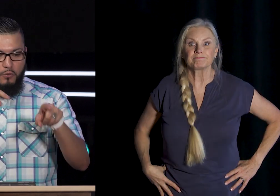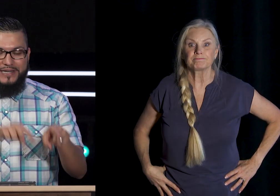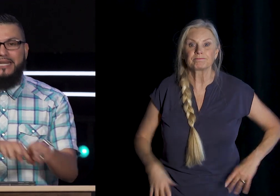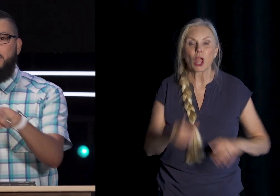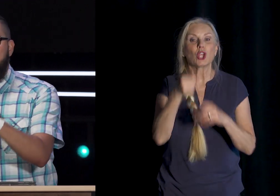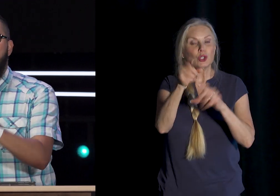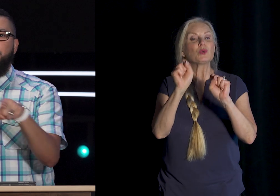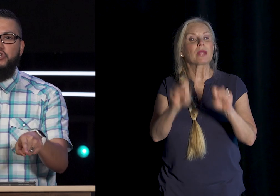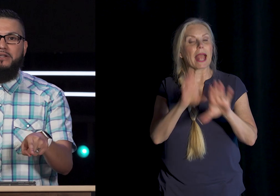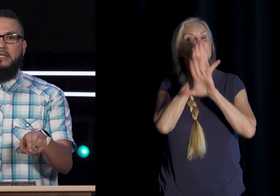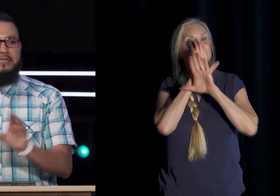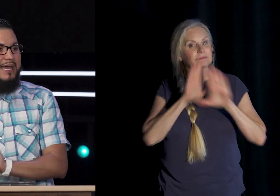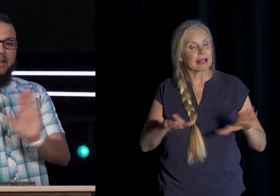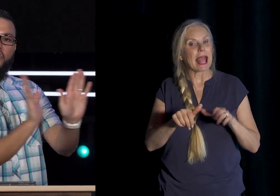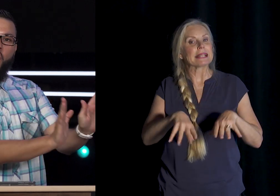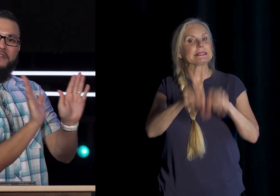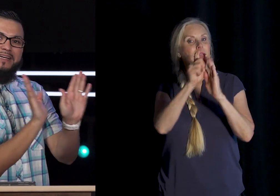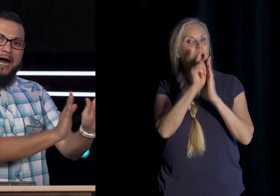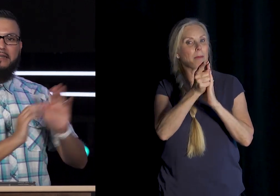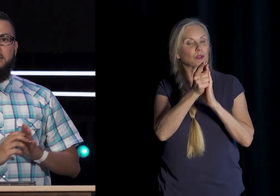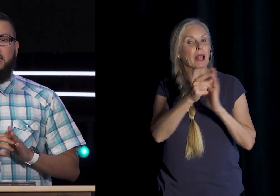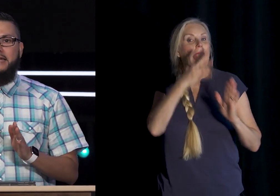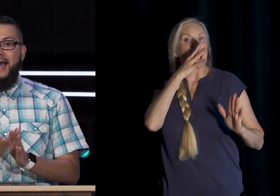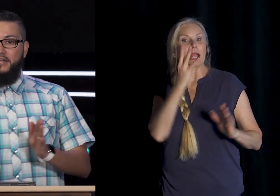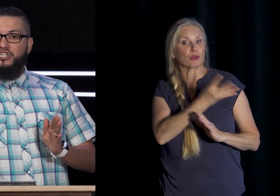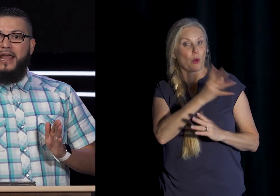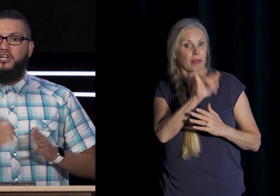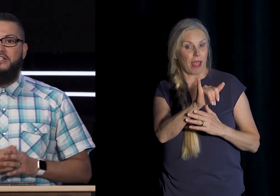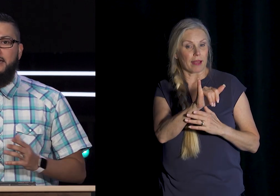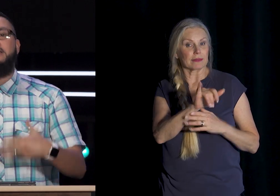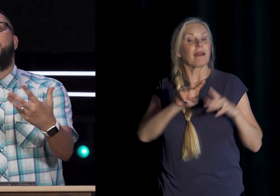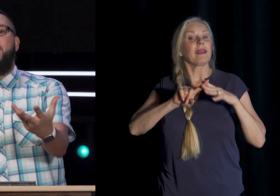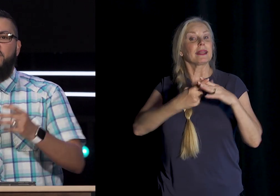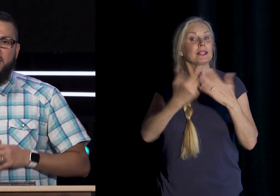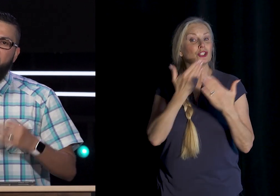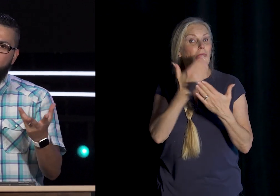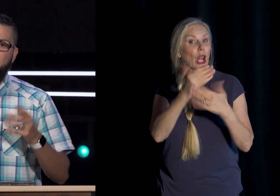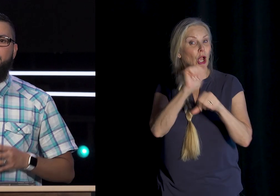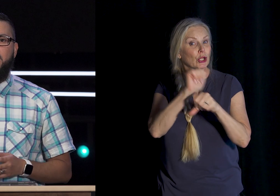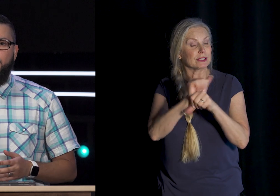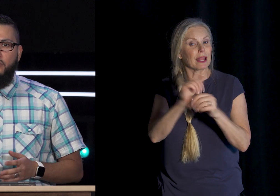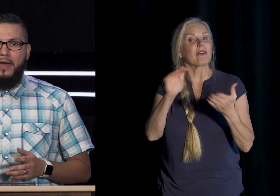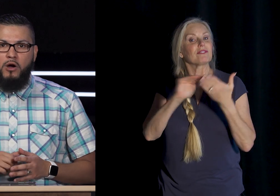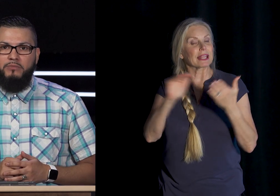Redeem The Opportunity Ignore The Godless Deed Initiate Good Deeds By Forgiving Them And Loving Them Through That Moment